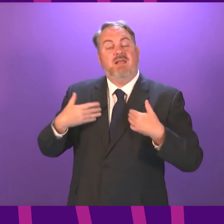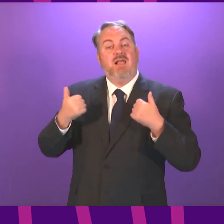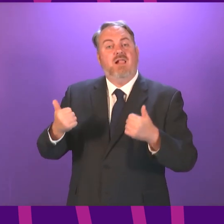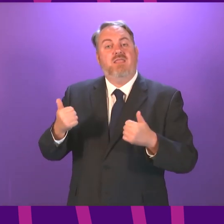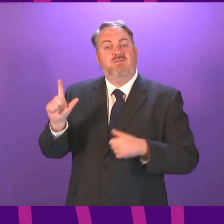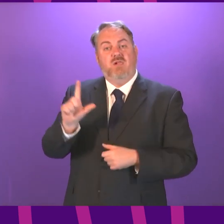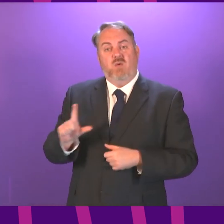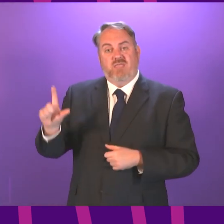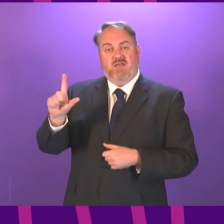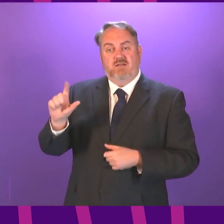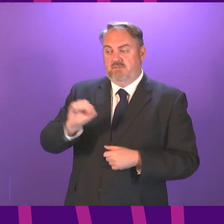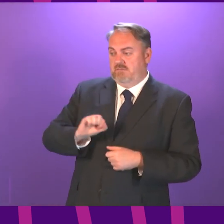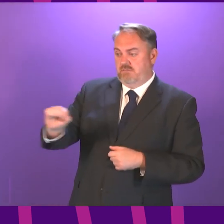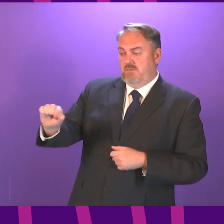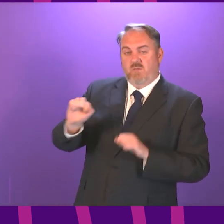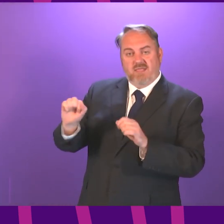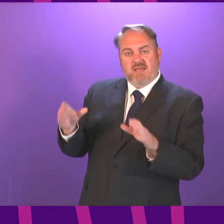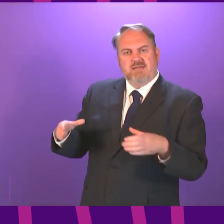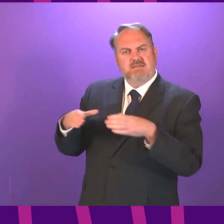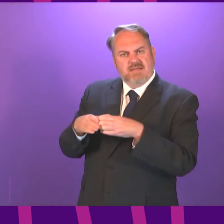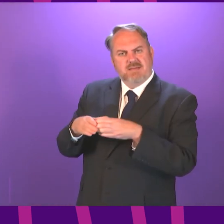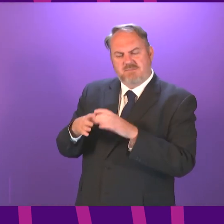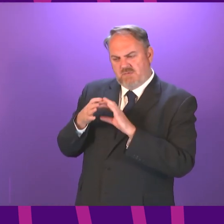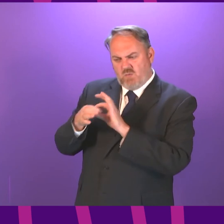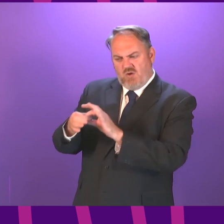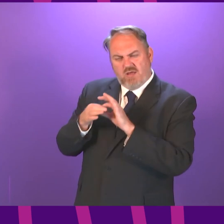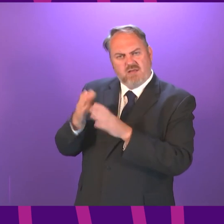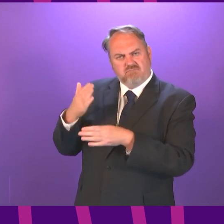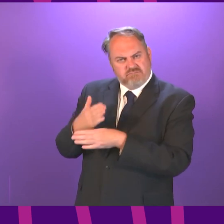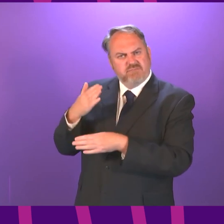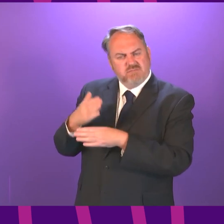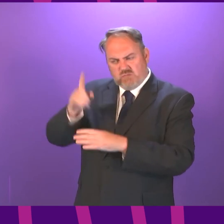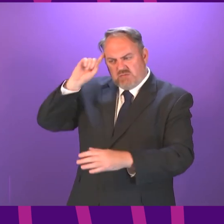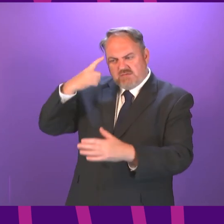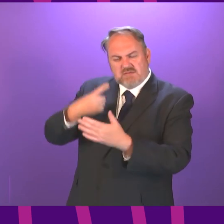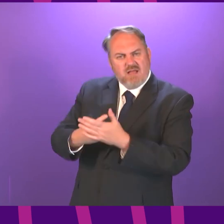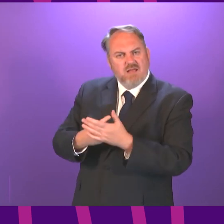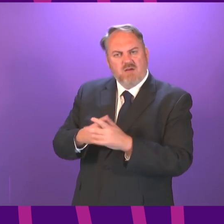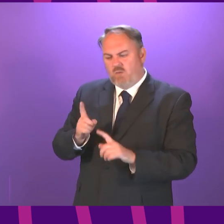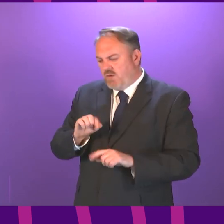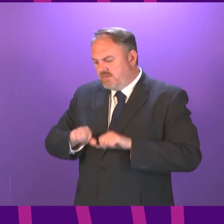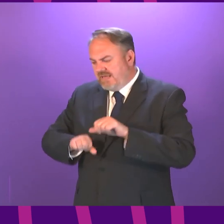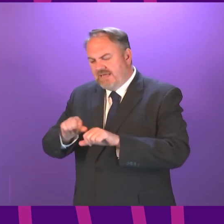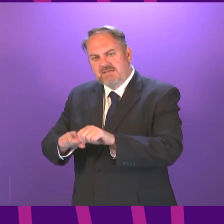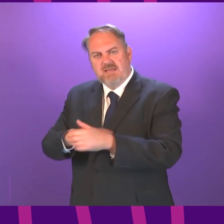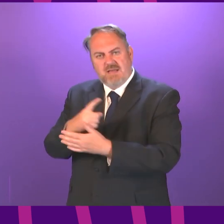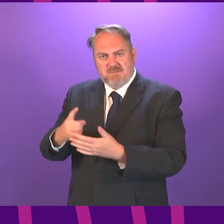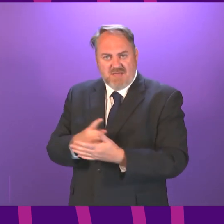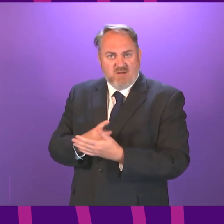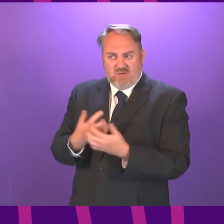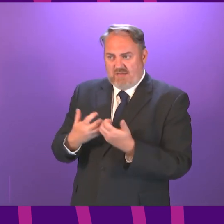local incident management team will be working to decide based on the nature of the outbreak across